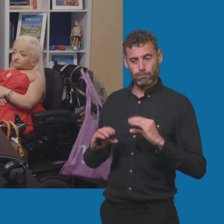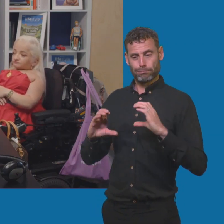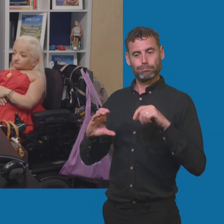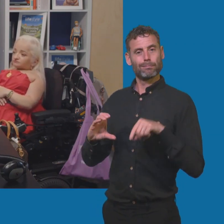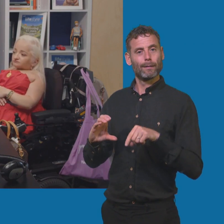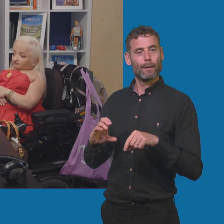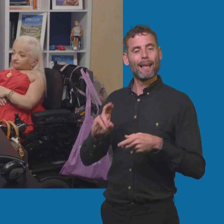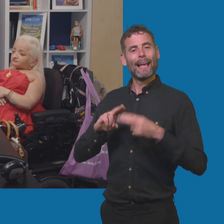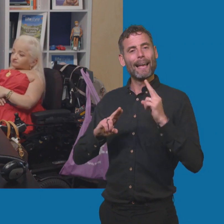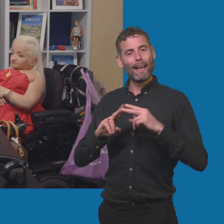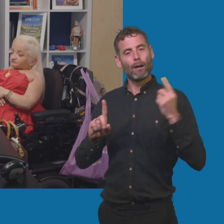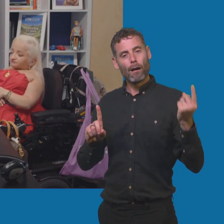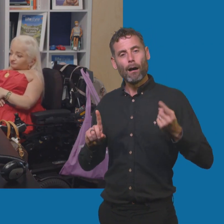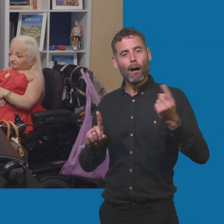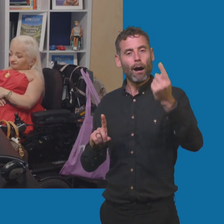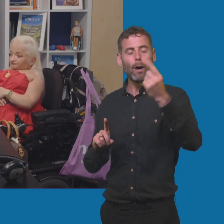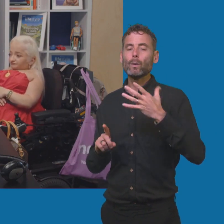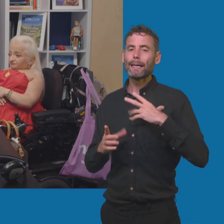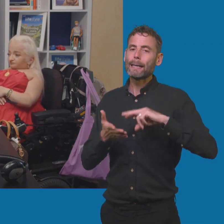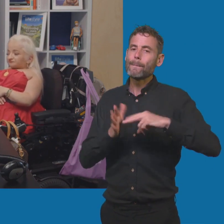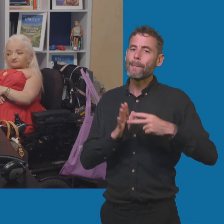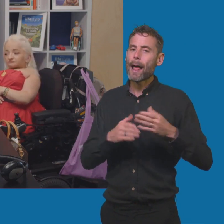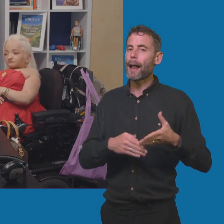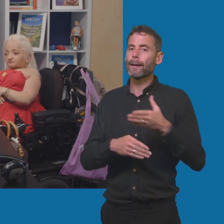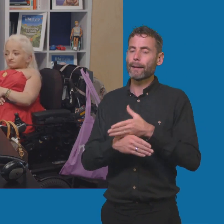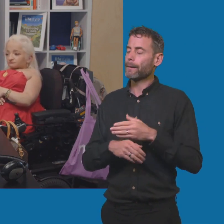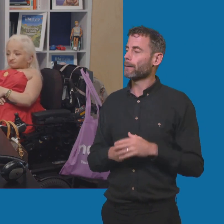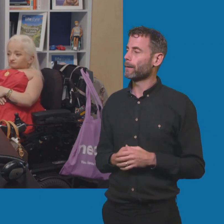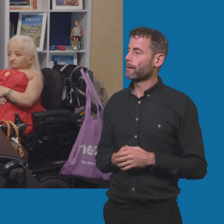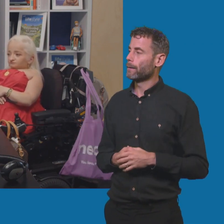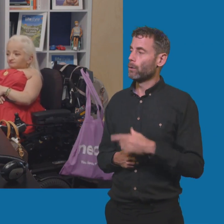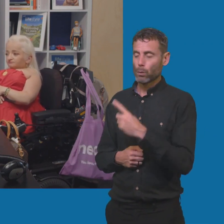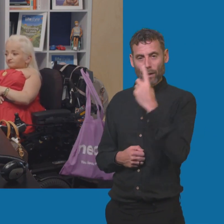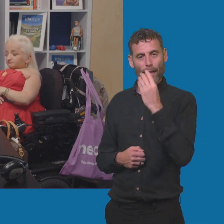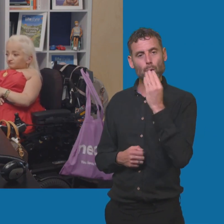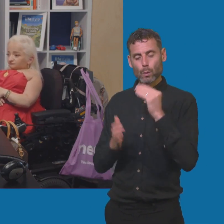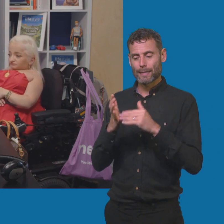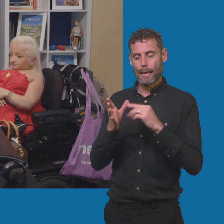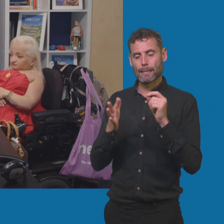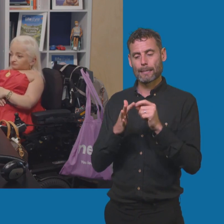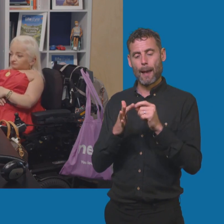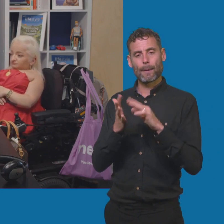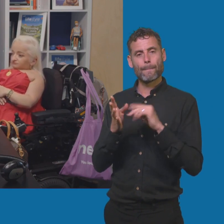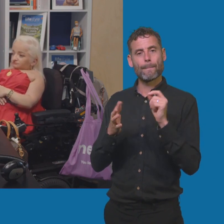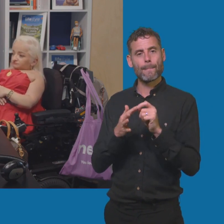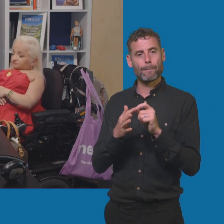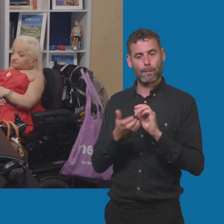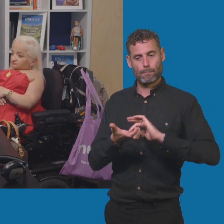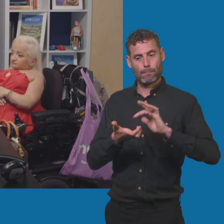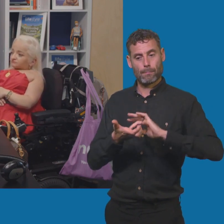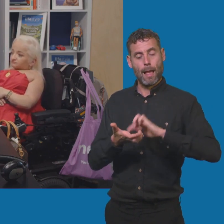it does require a bit of planning. There are some really useful tools for that. There's something called Zap Map, which is one of the most popular ones. And that gives you a map